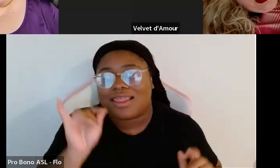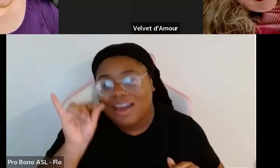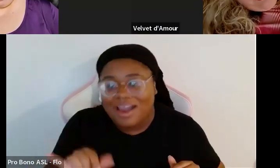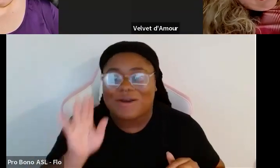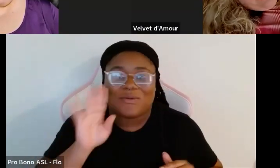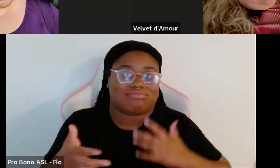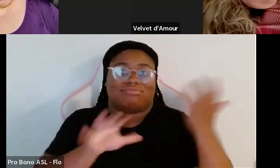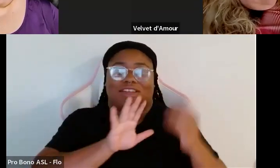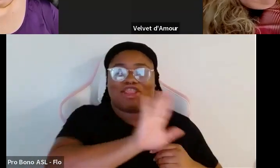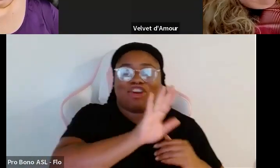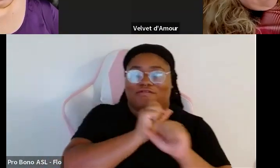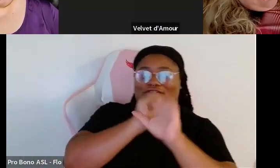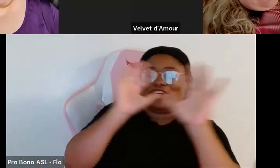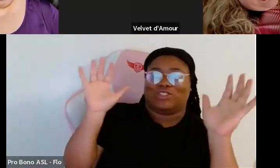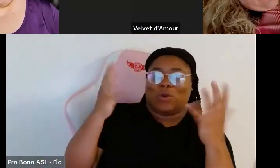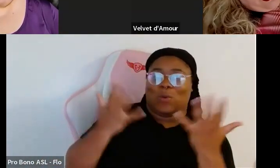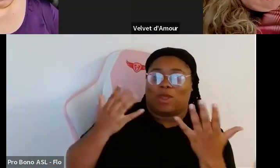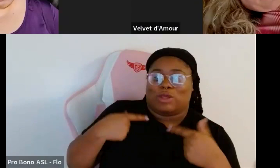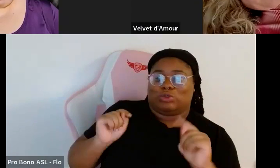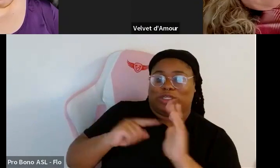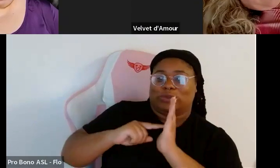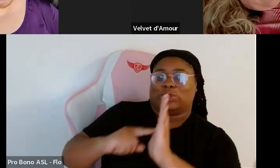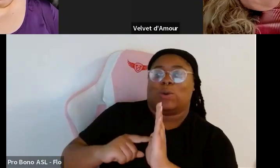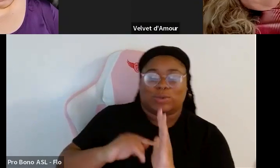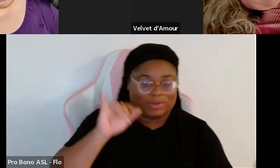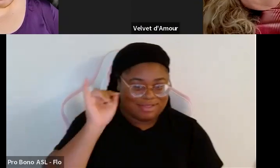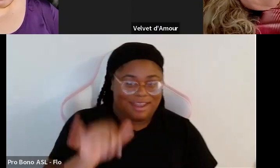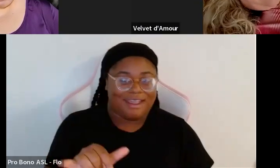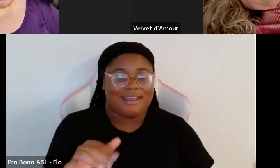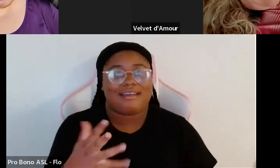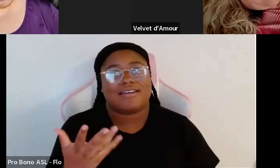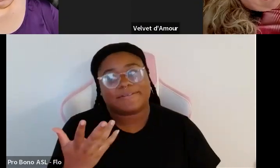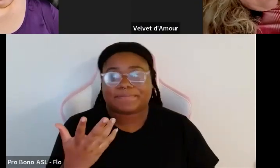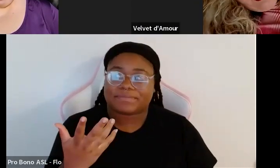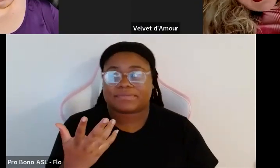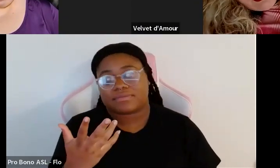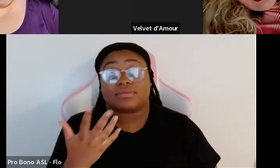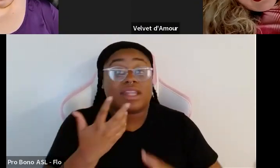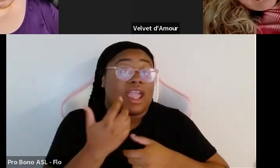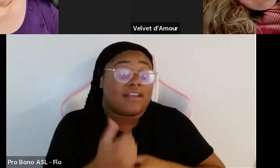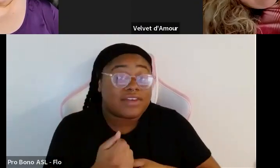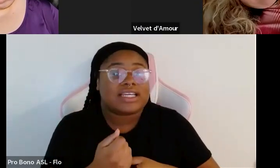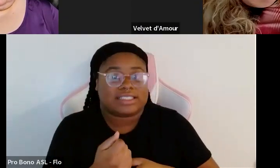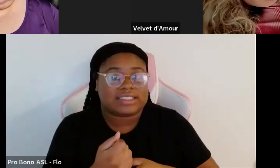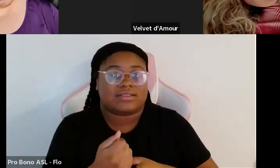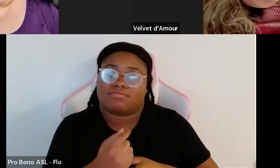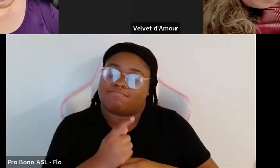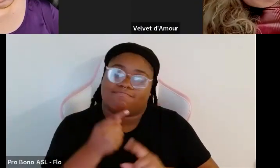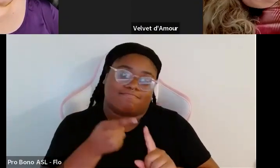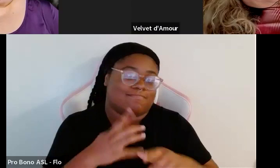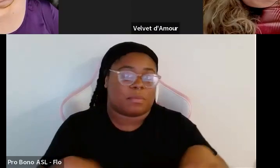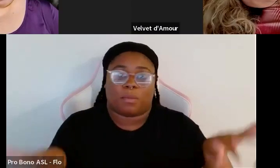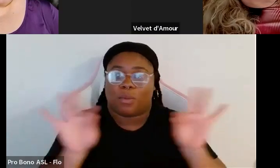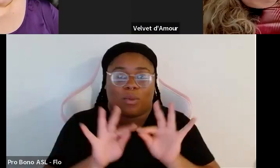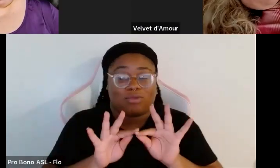screw up their vision of whatever they're trying to show so I think that confidence really is key and